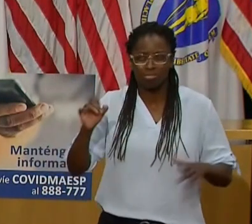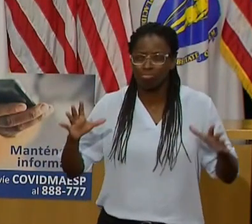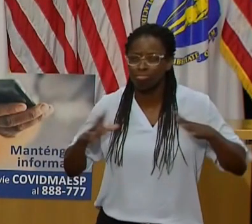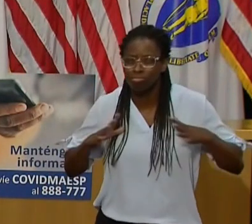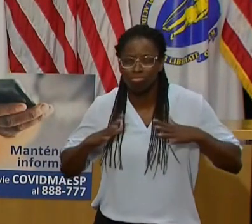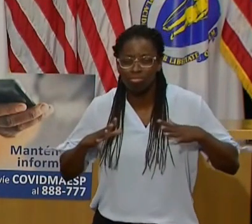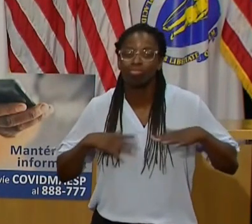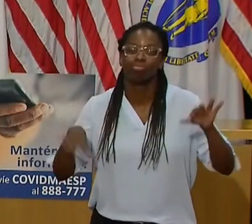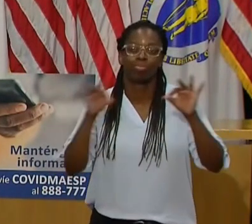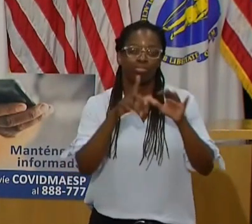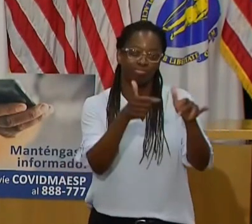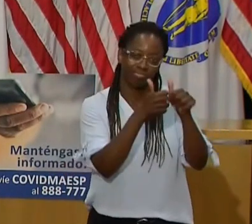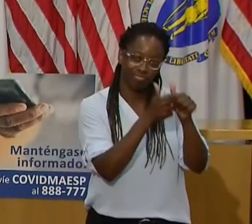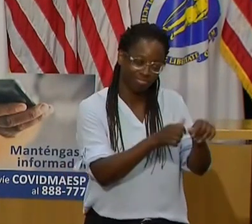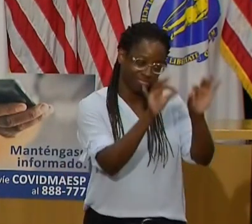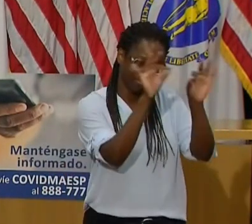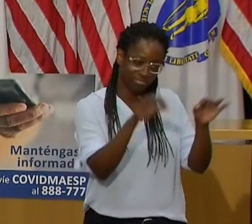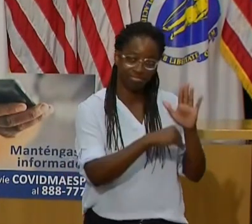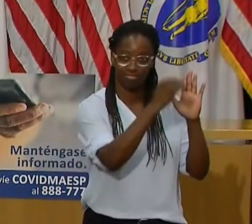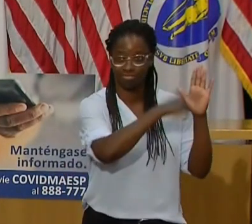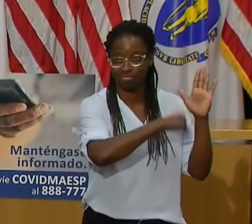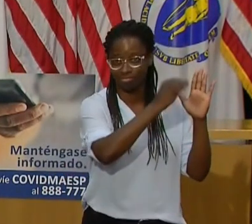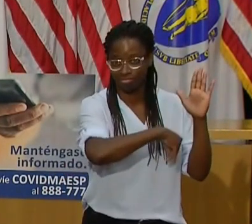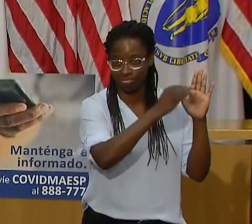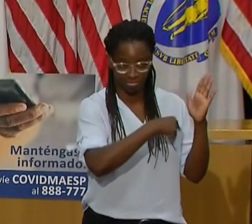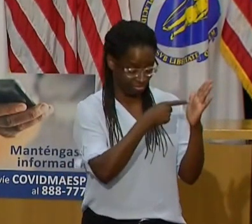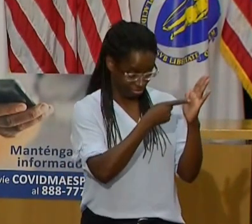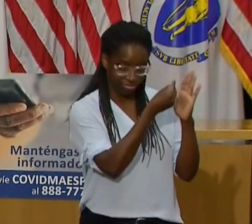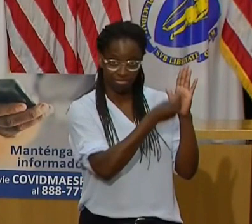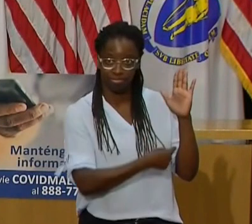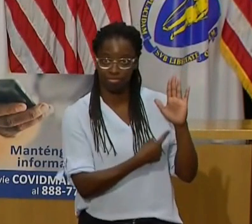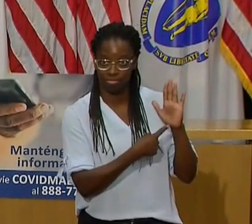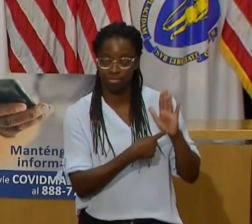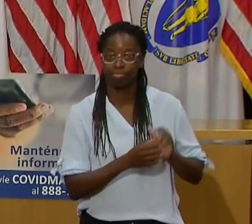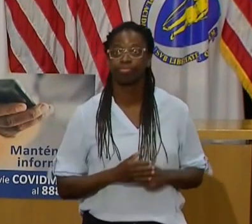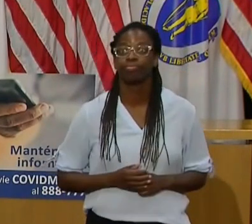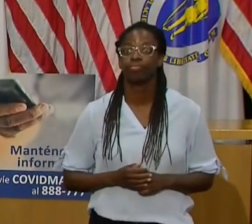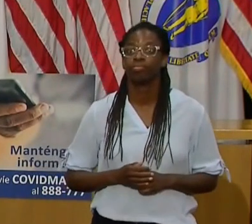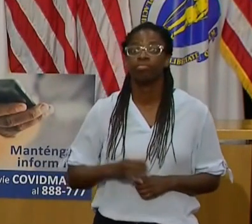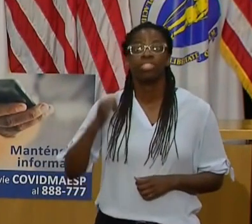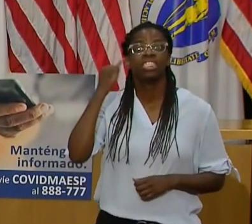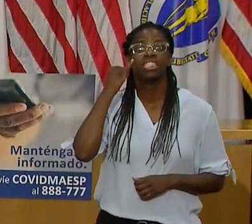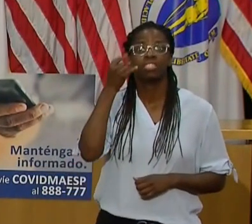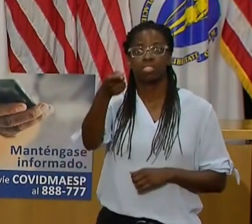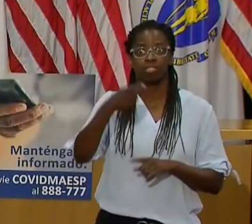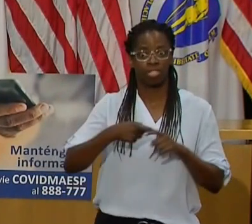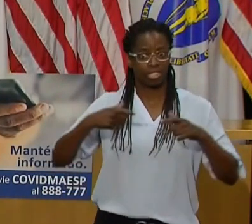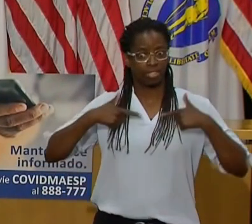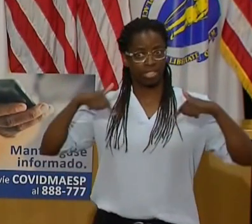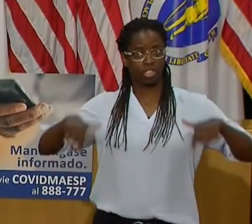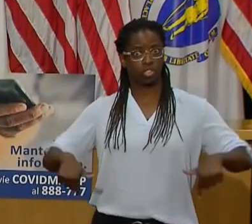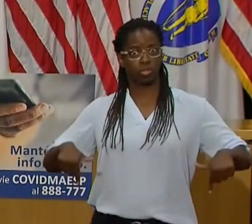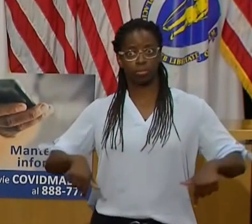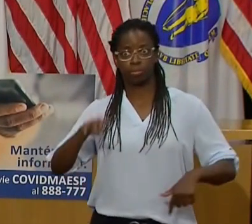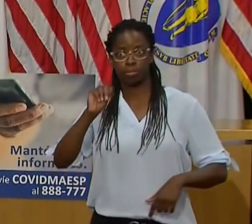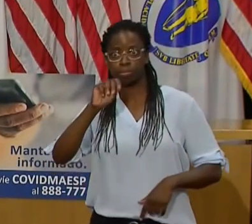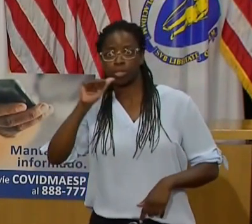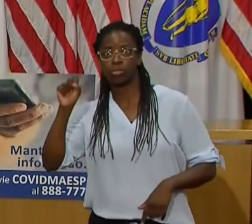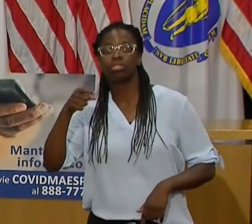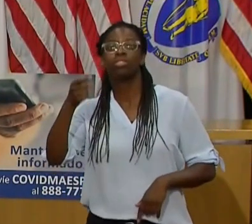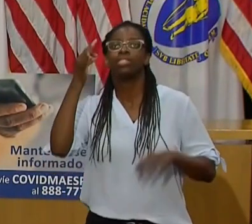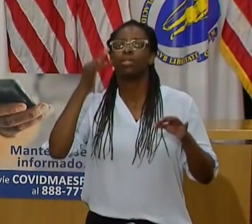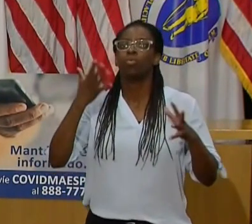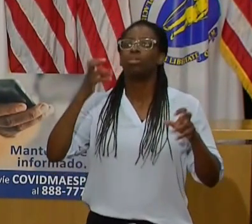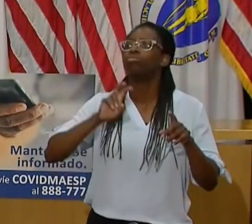We need to make sure that Massachusetts residents thinking about heading out of state and people thinking about visiting Massachusetts know about the